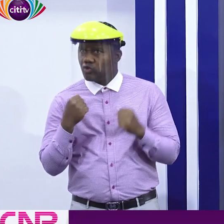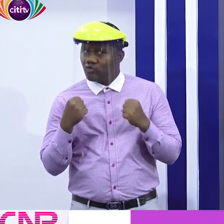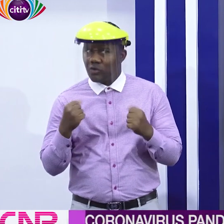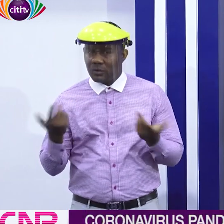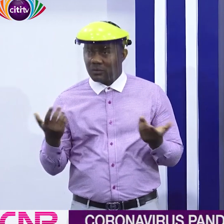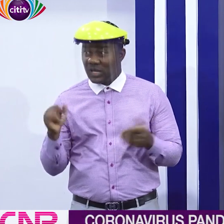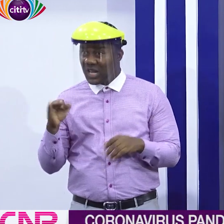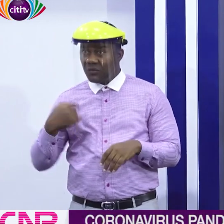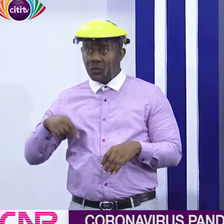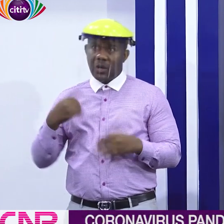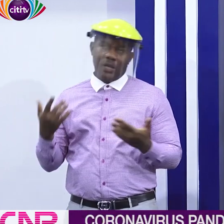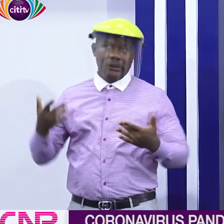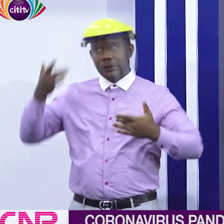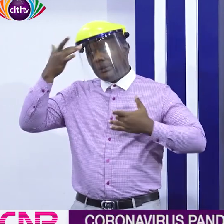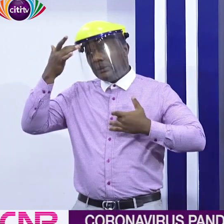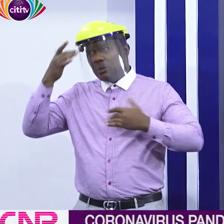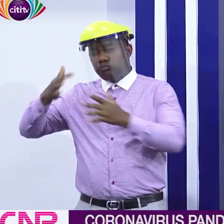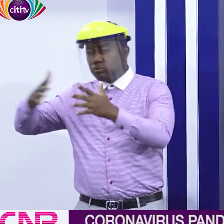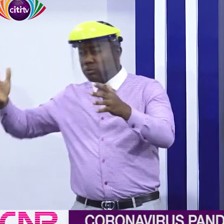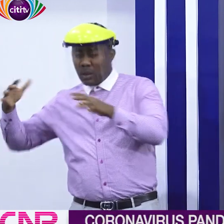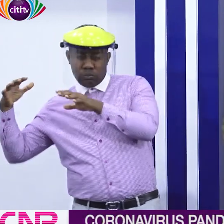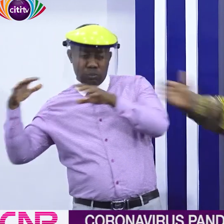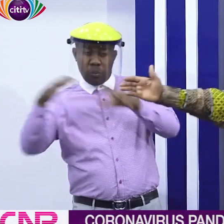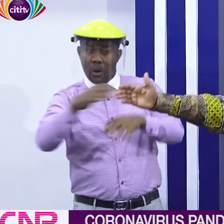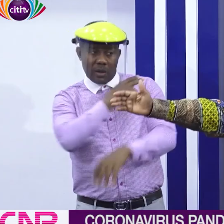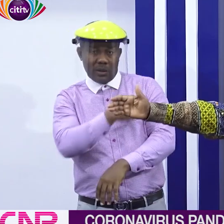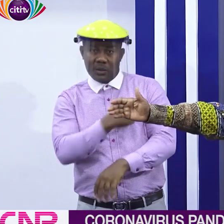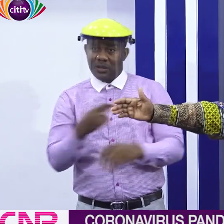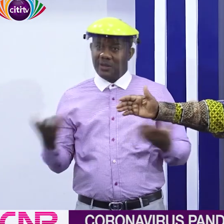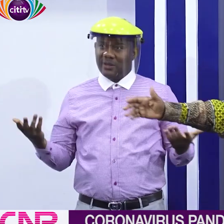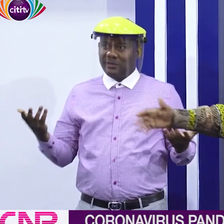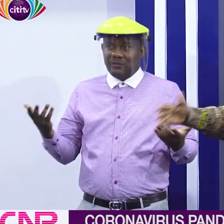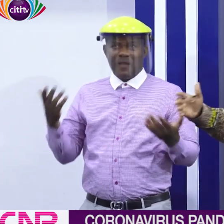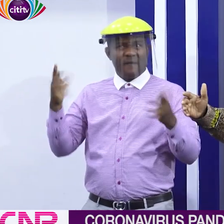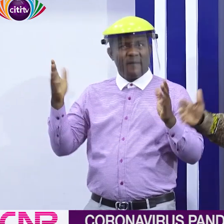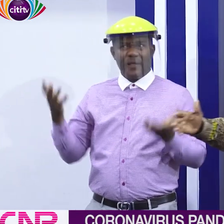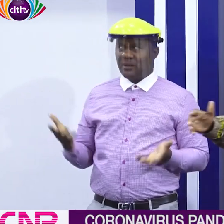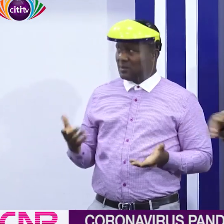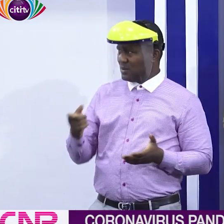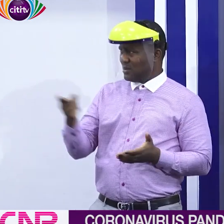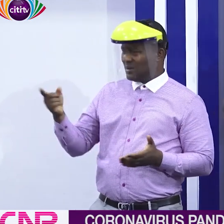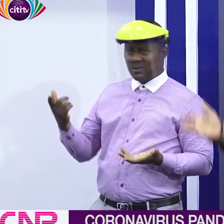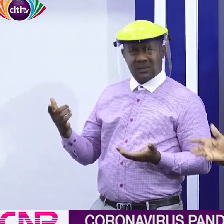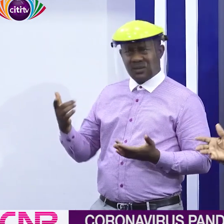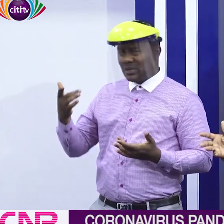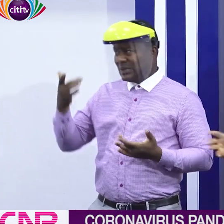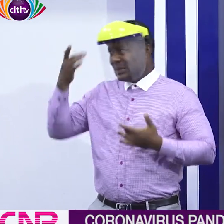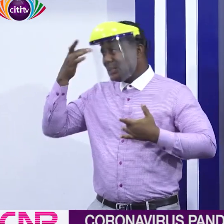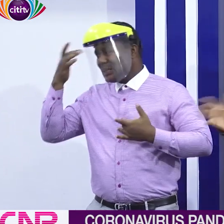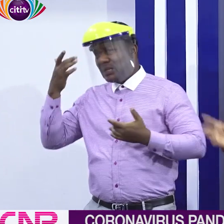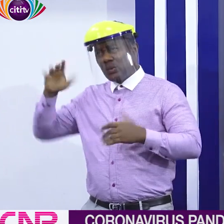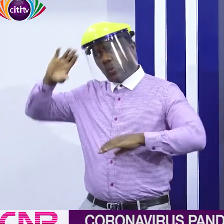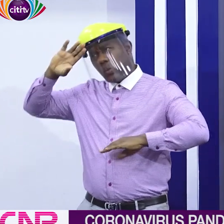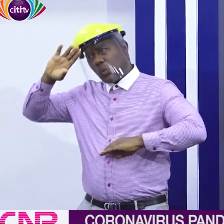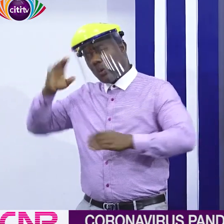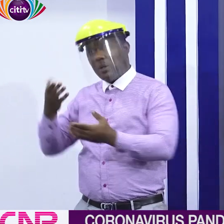our hospitals will be full, and then we may move into situations where people are showing symptoms, they are dying, and